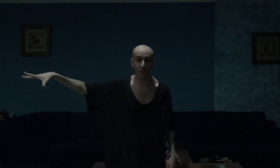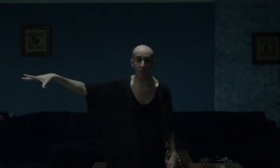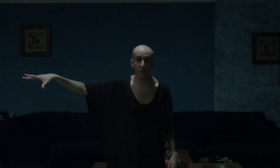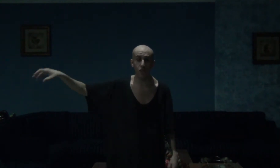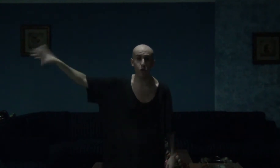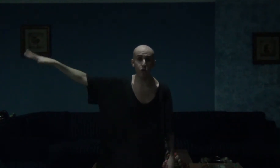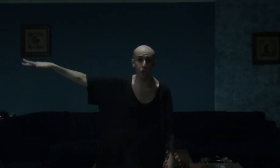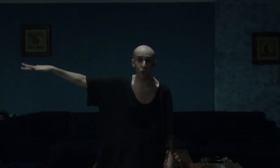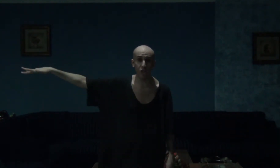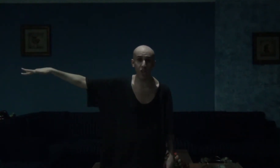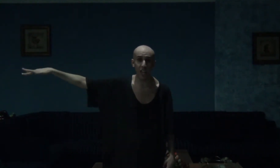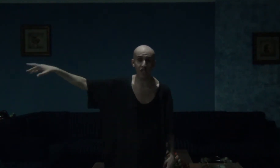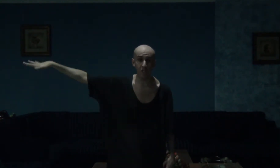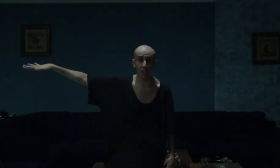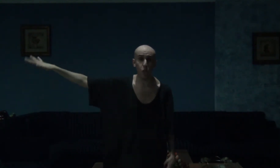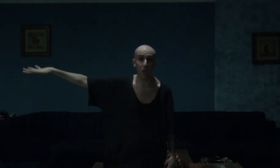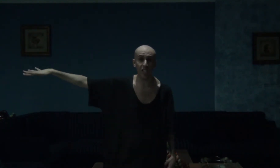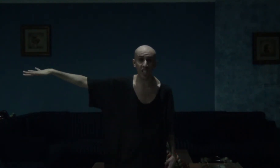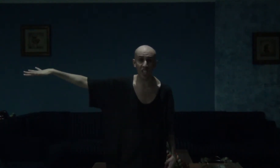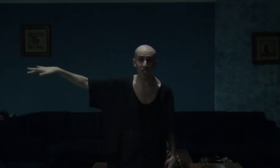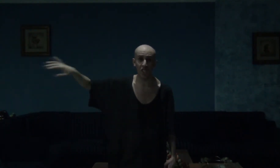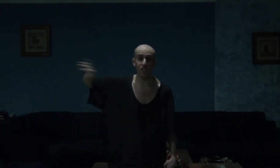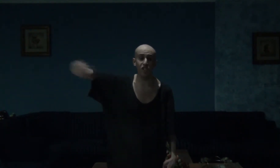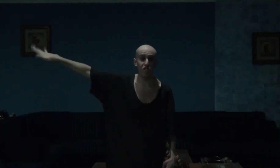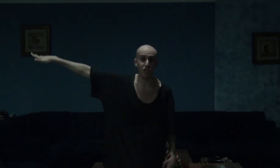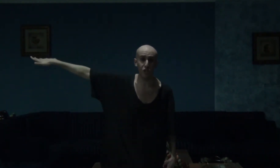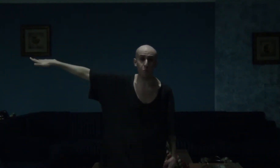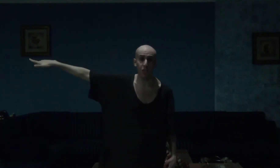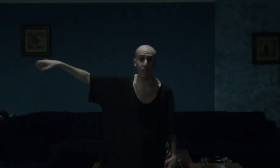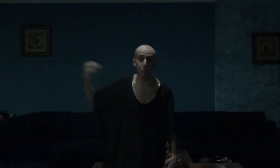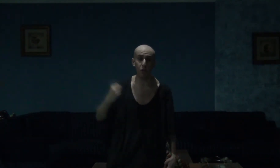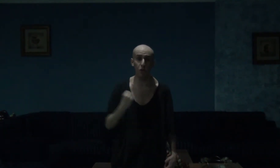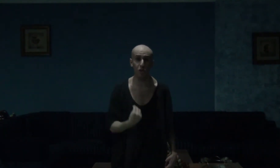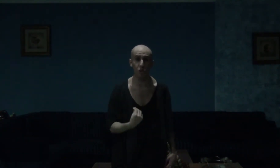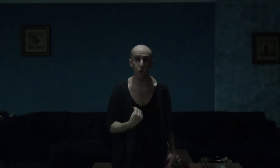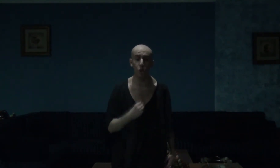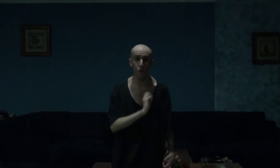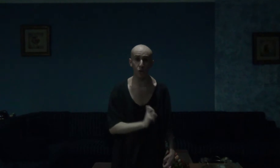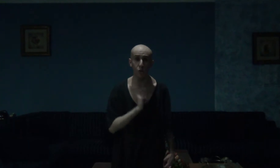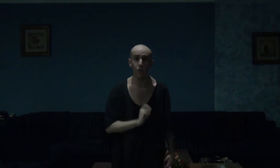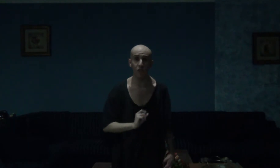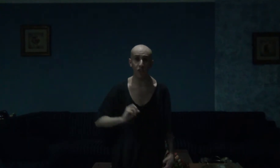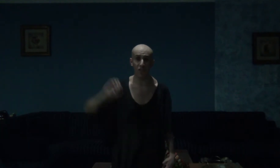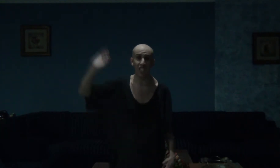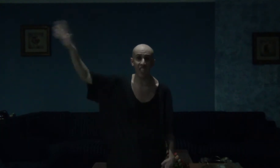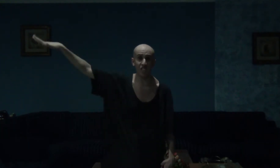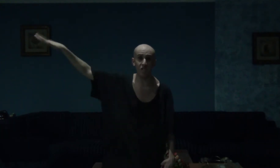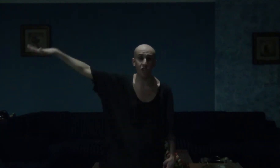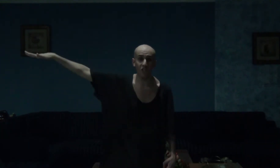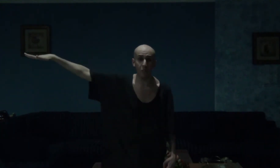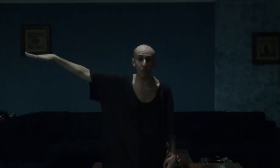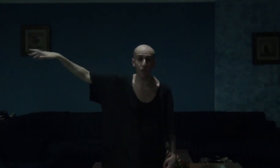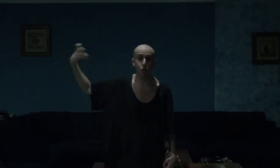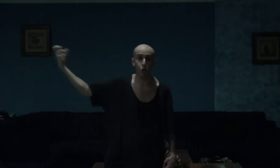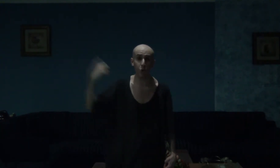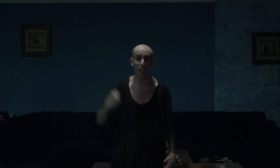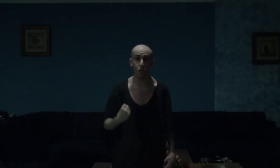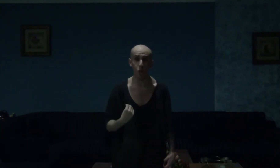hard to ensure that said radiation does not spread, but also those who fought against the government who tried to